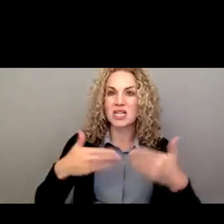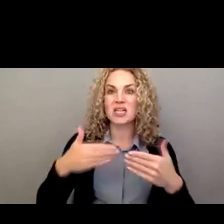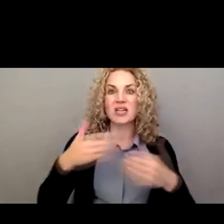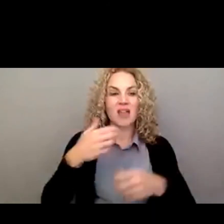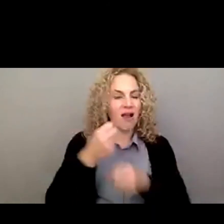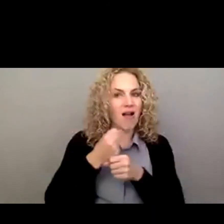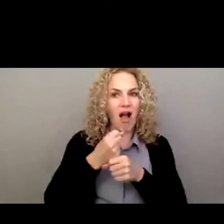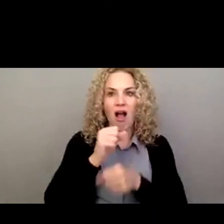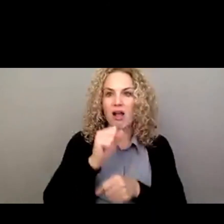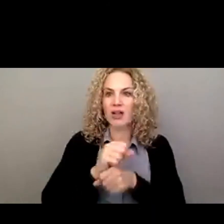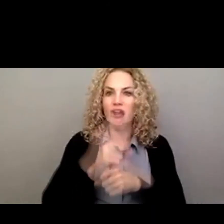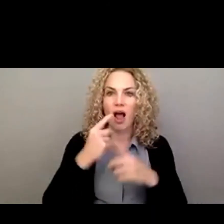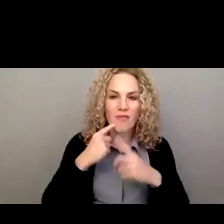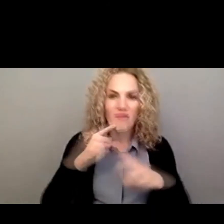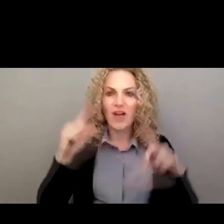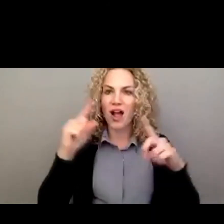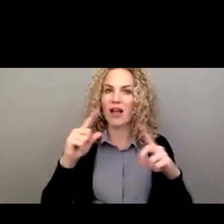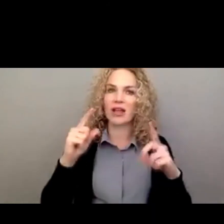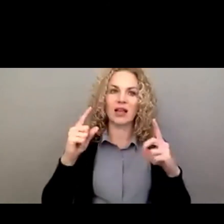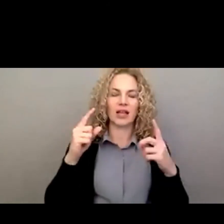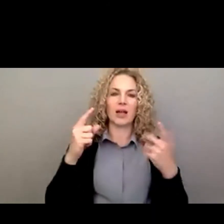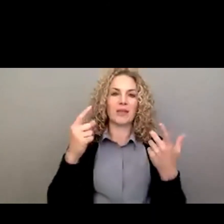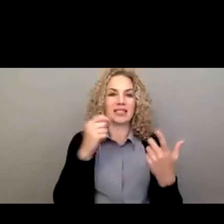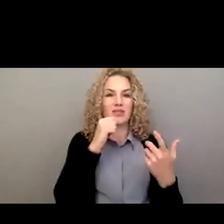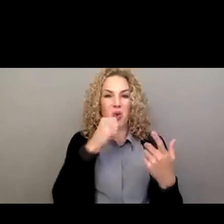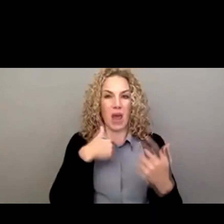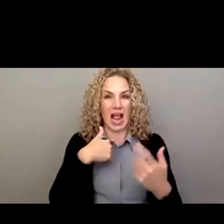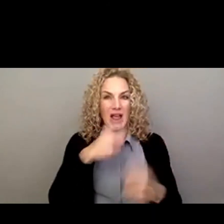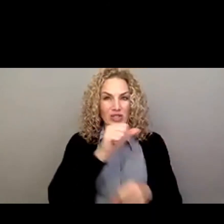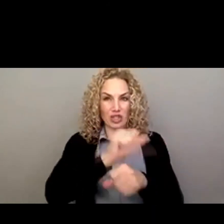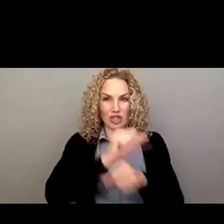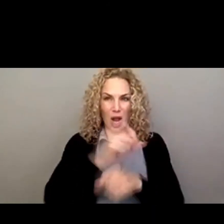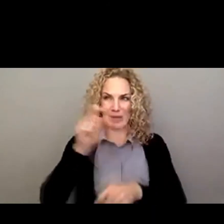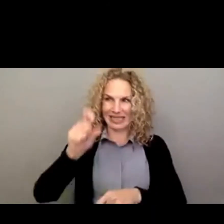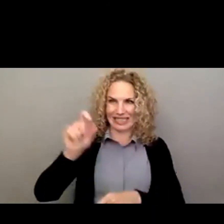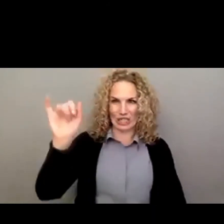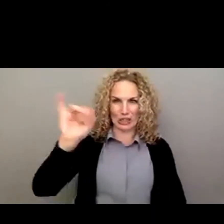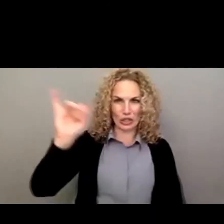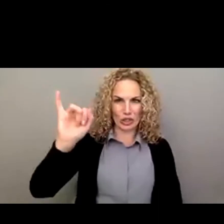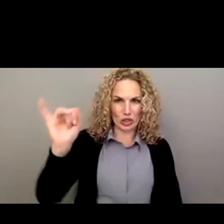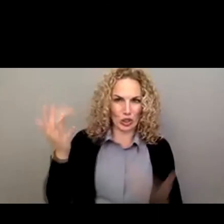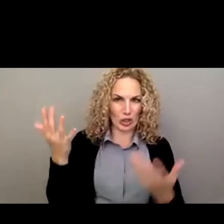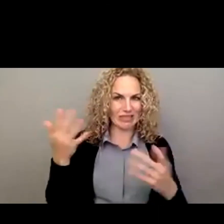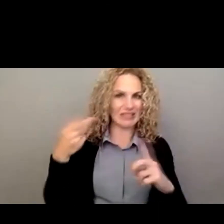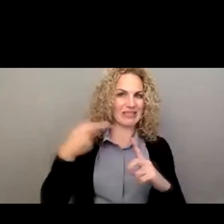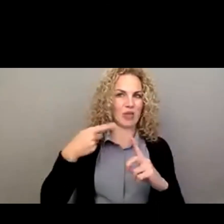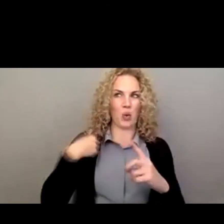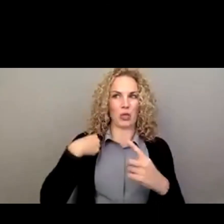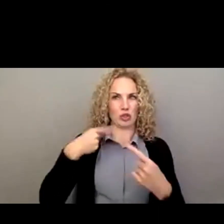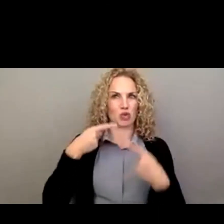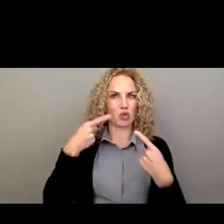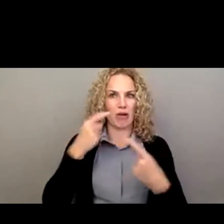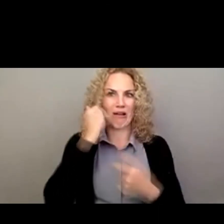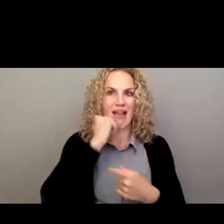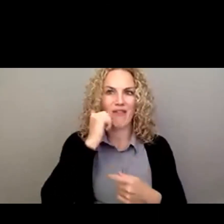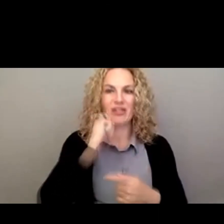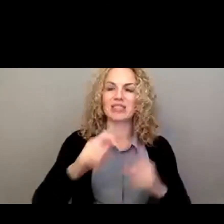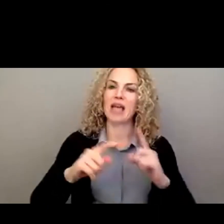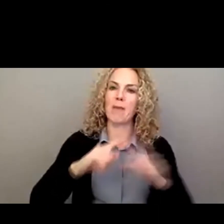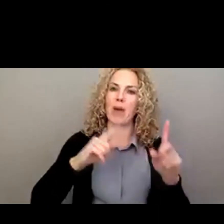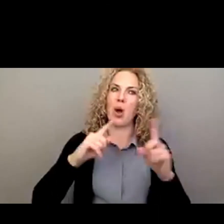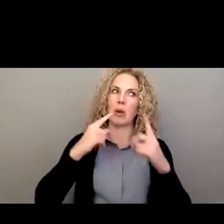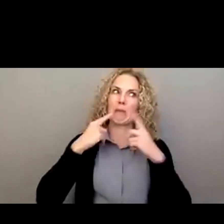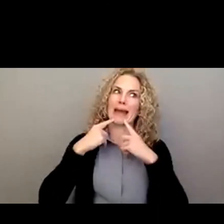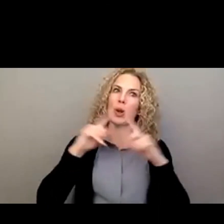our job, because, you know, if we don't have our job, then paying, we need our insurance, you know. We're struggling every day, but we're making it work.